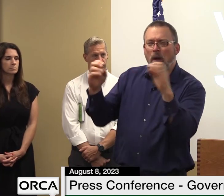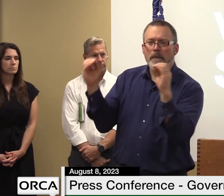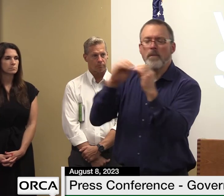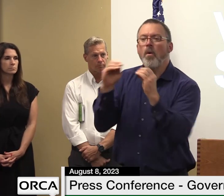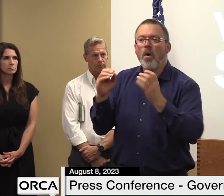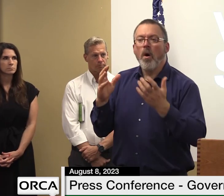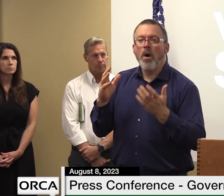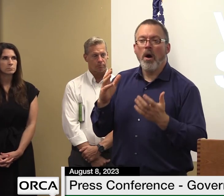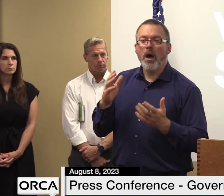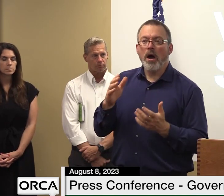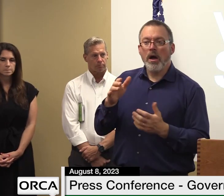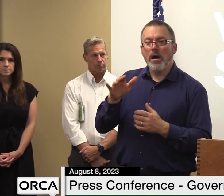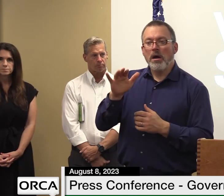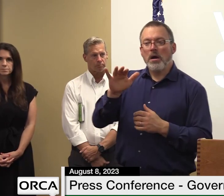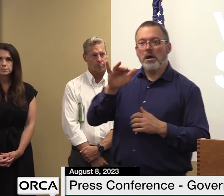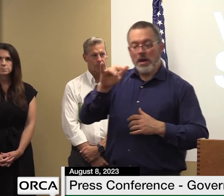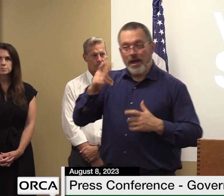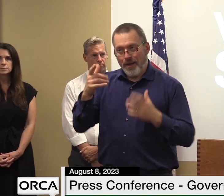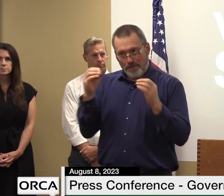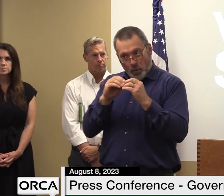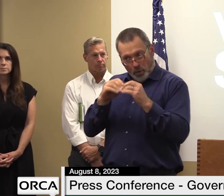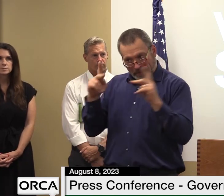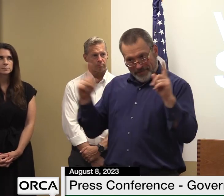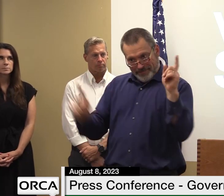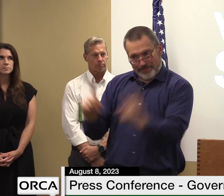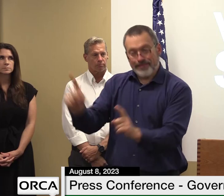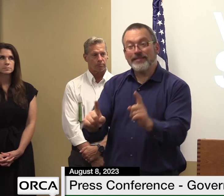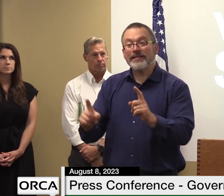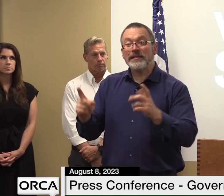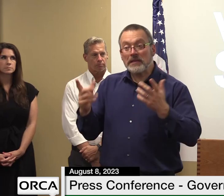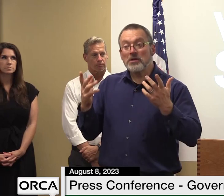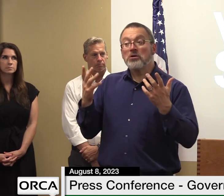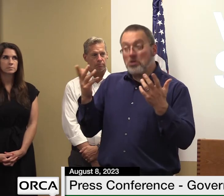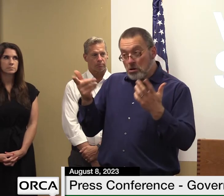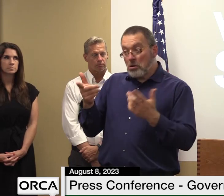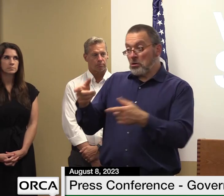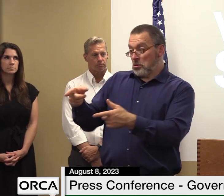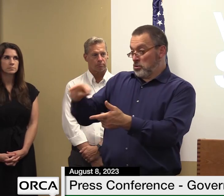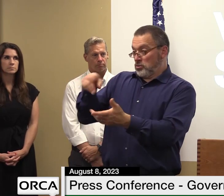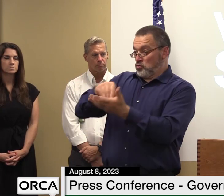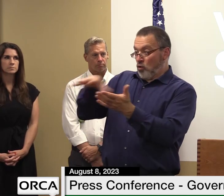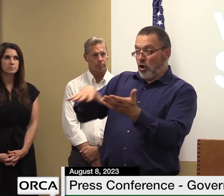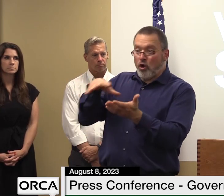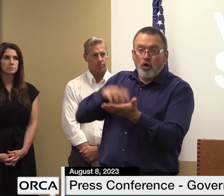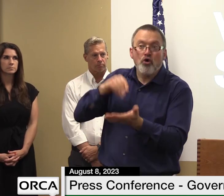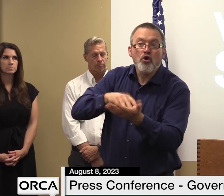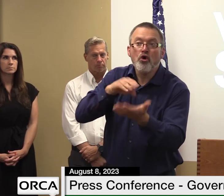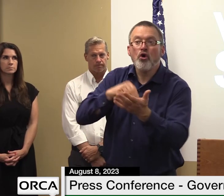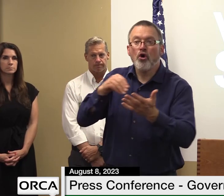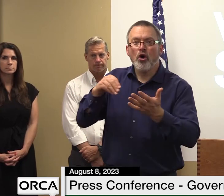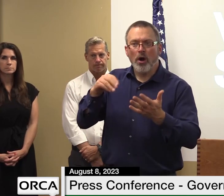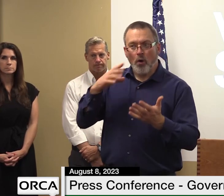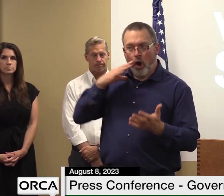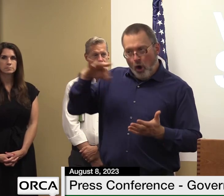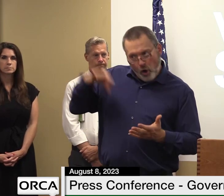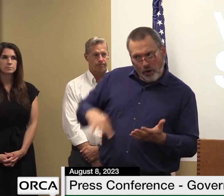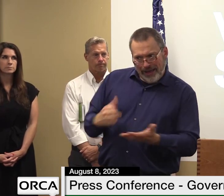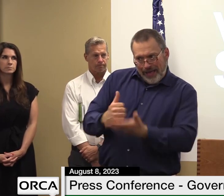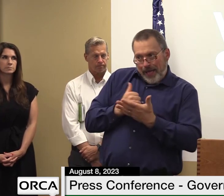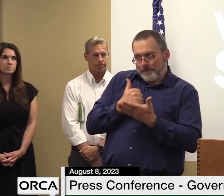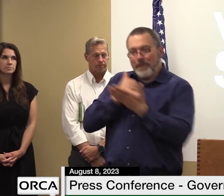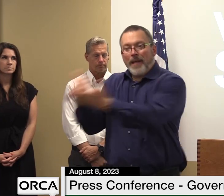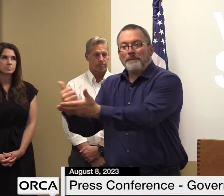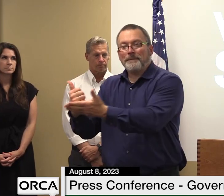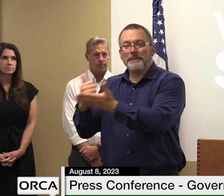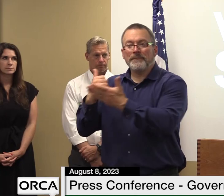boots on the ground i think you learn a lot in that regard it could be an opportunity but it won't be near enough i mean our